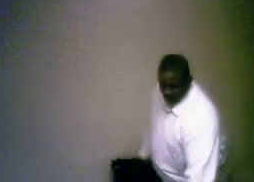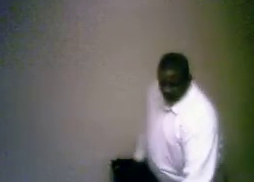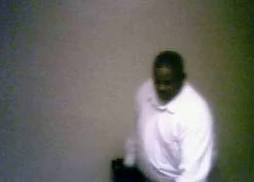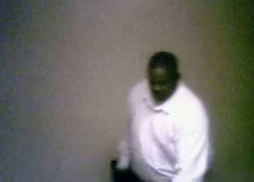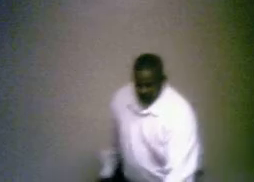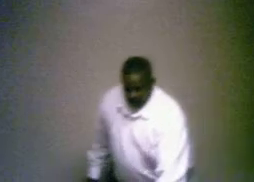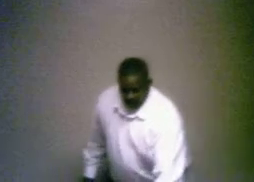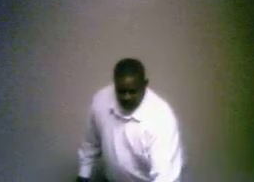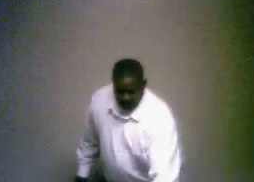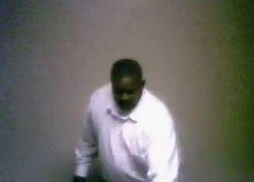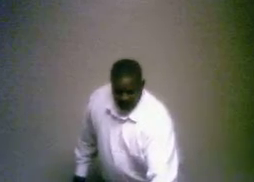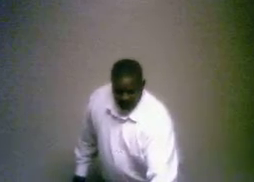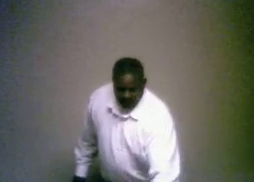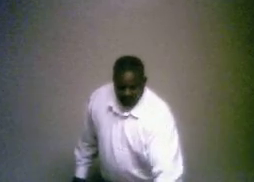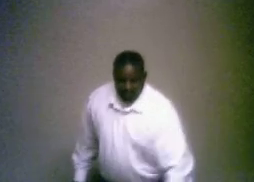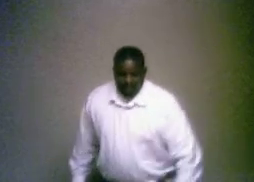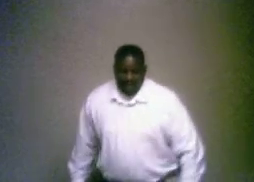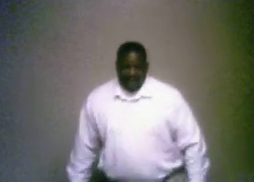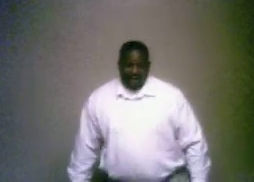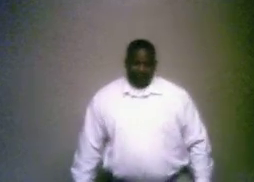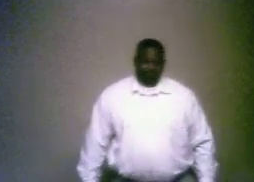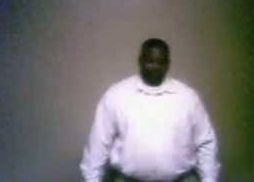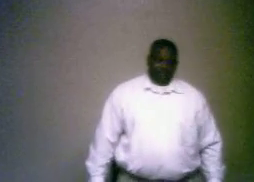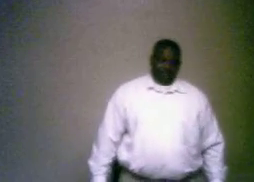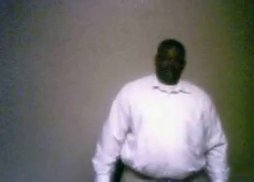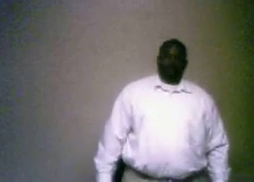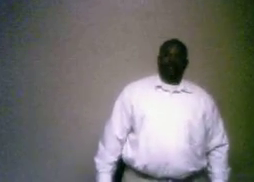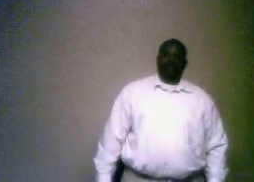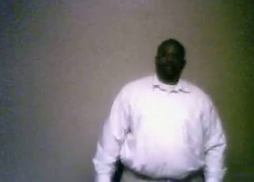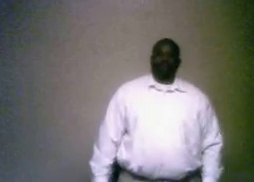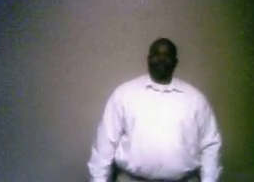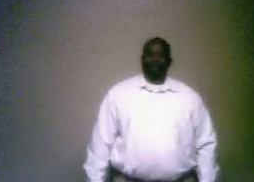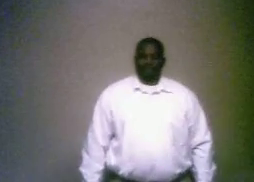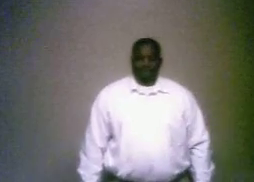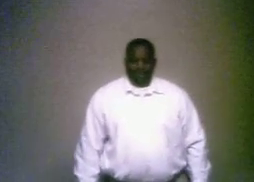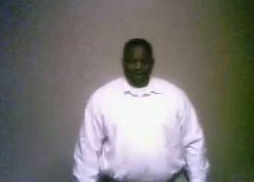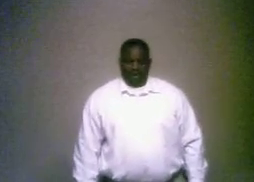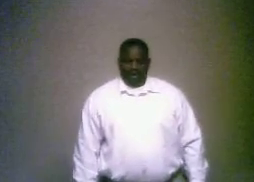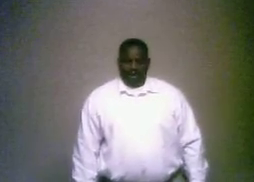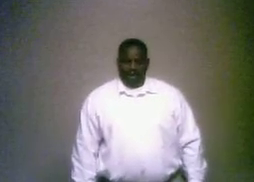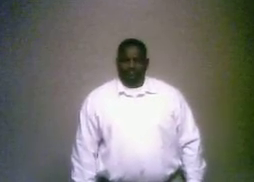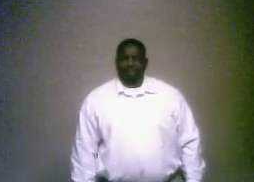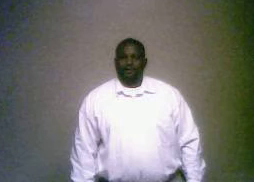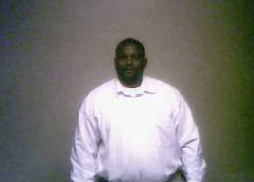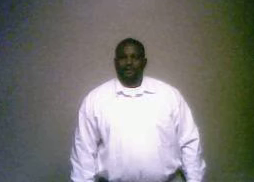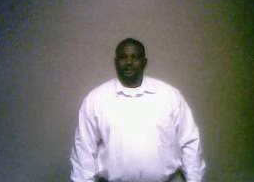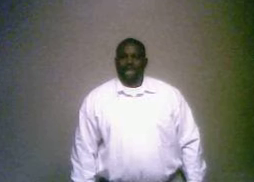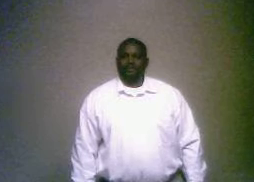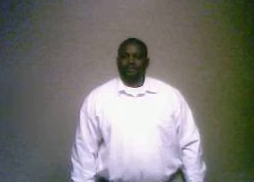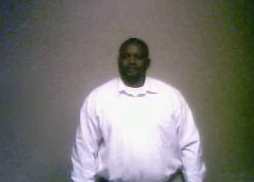Greetings. Today, I want to start a very controversial